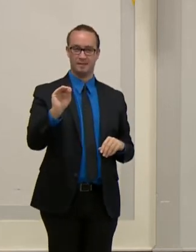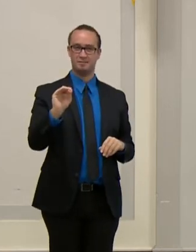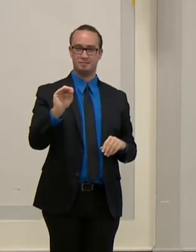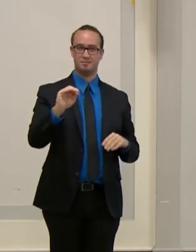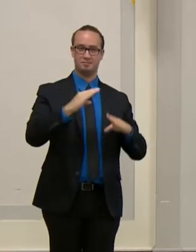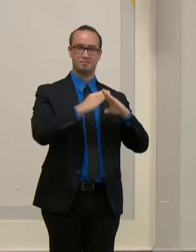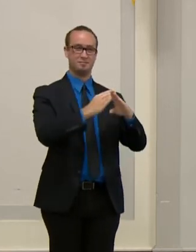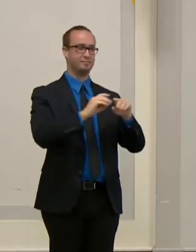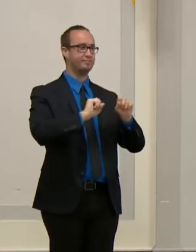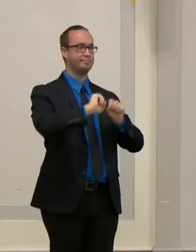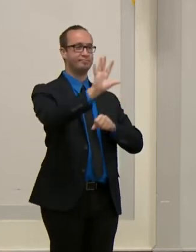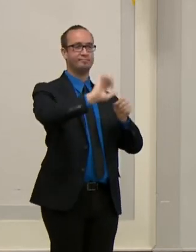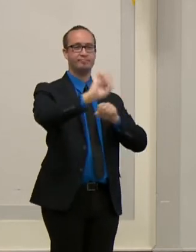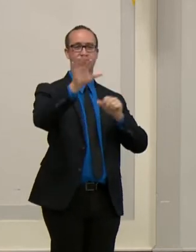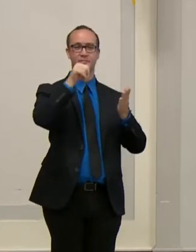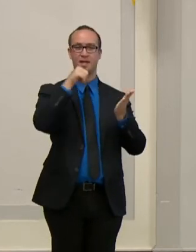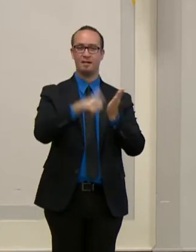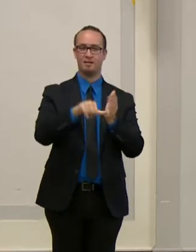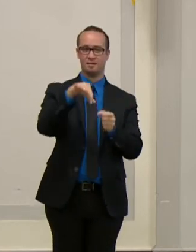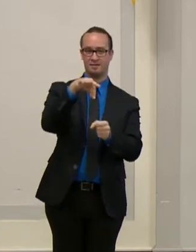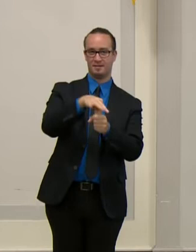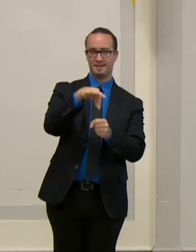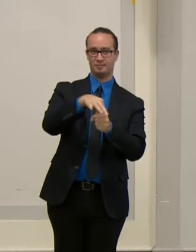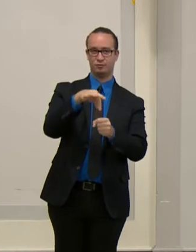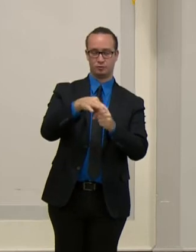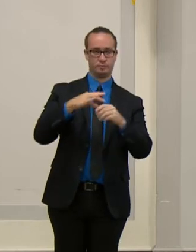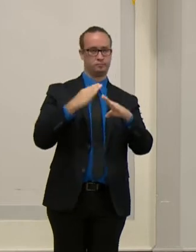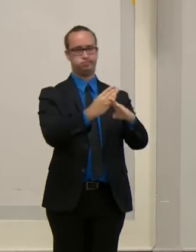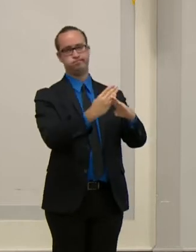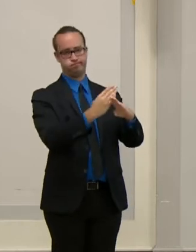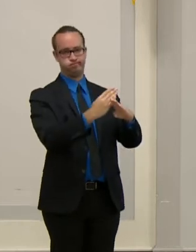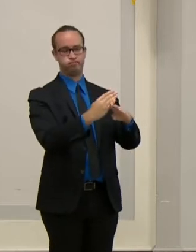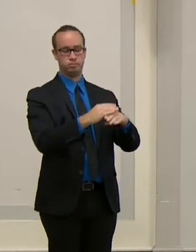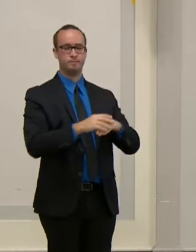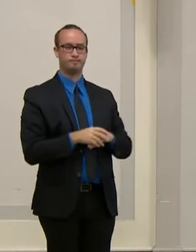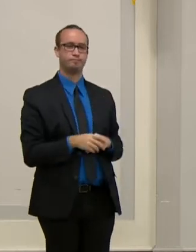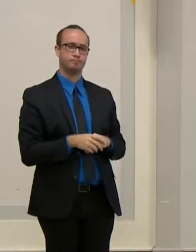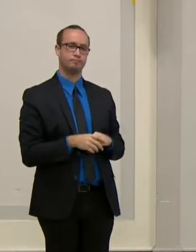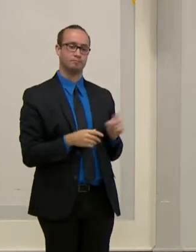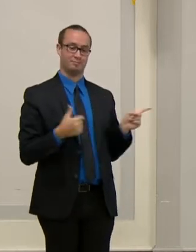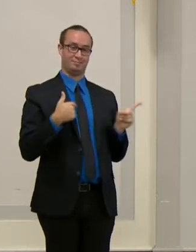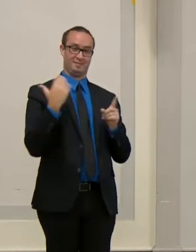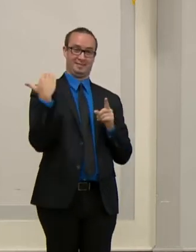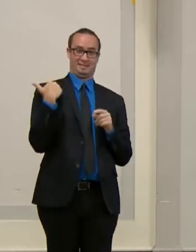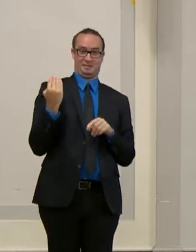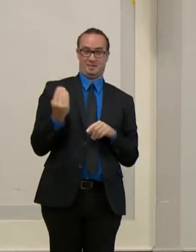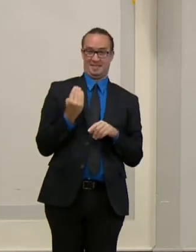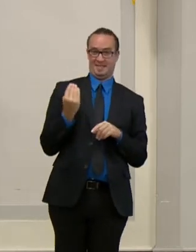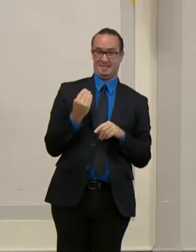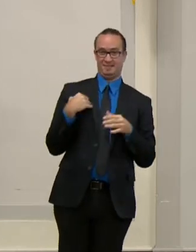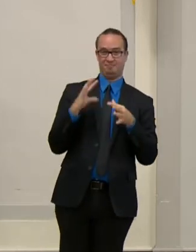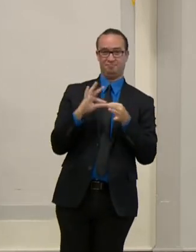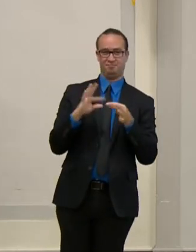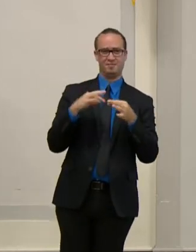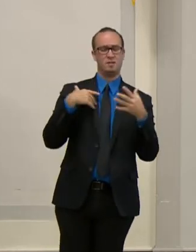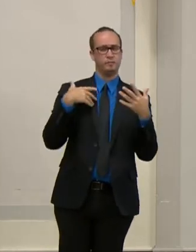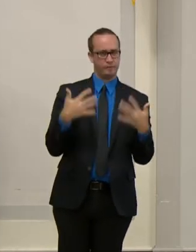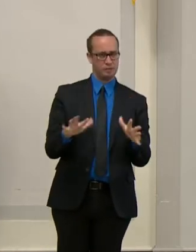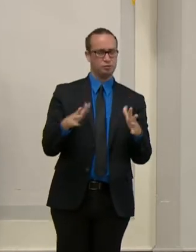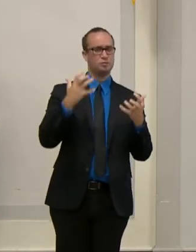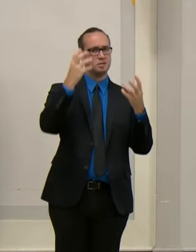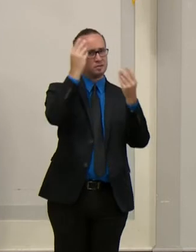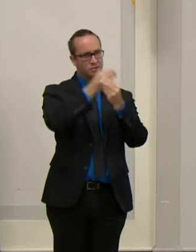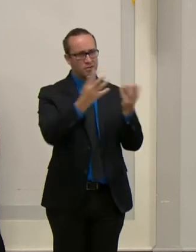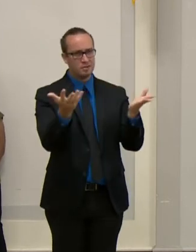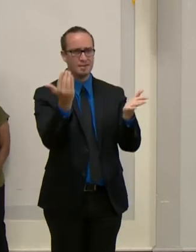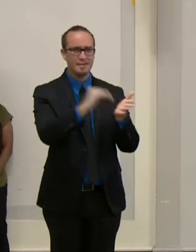Let me begin like I did on Monday by giving my thanks to the hardworking men and women of the Postal Service. Like so